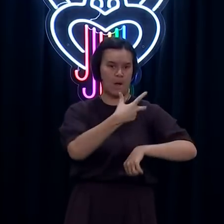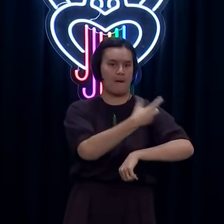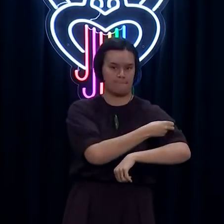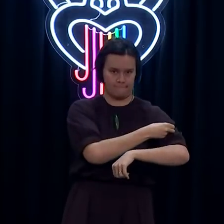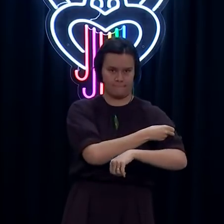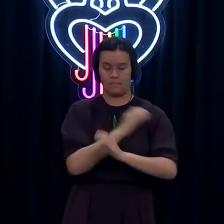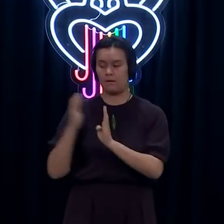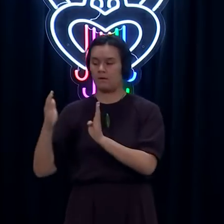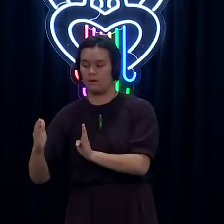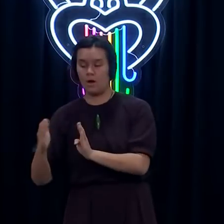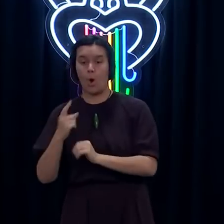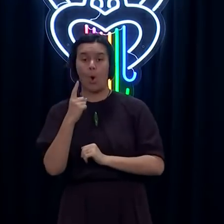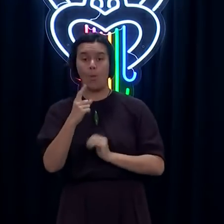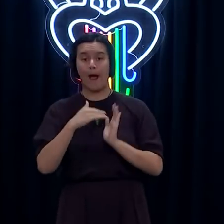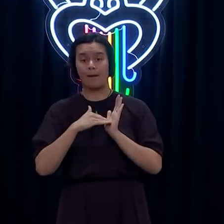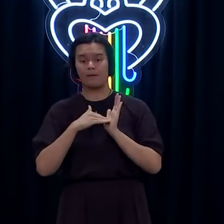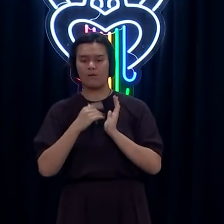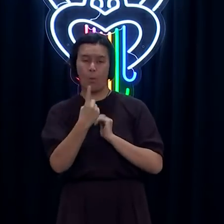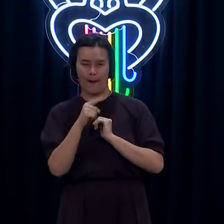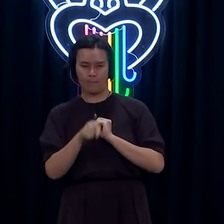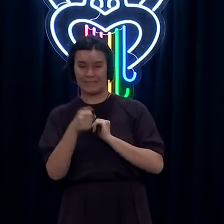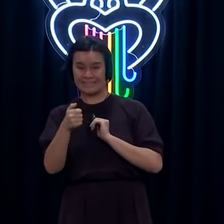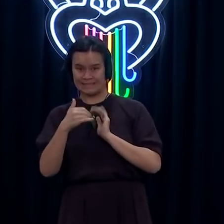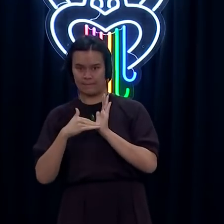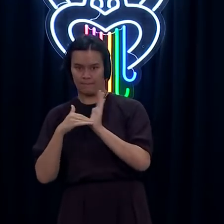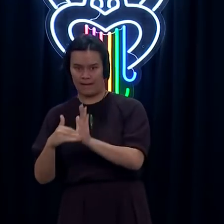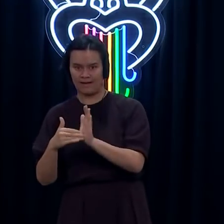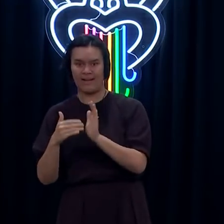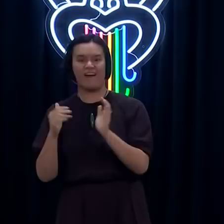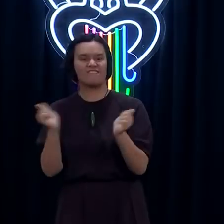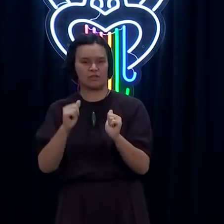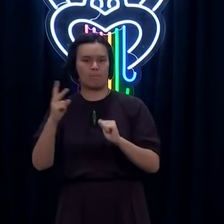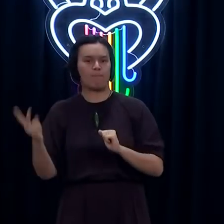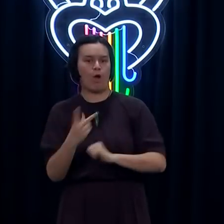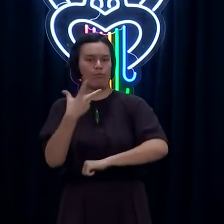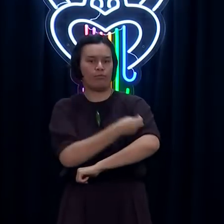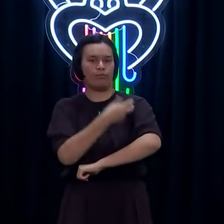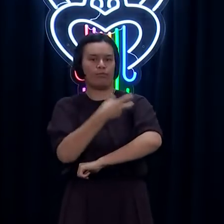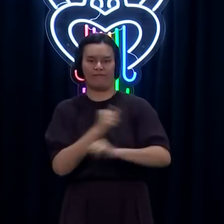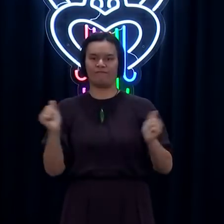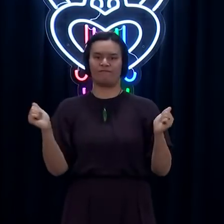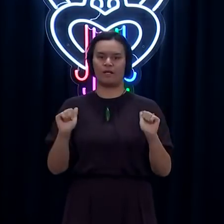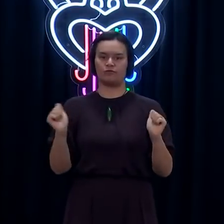and 1,606,000 people have had their second dose.